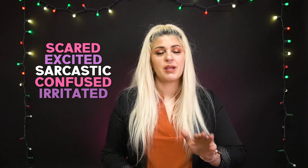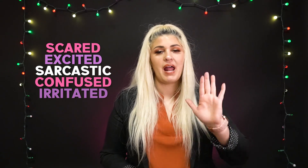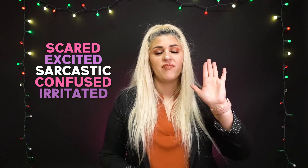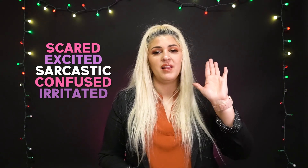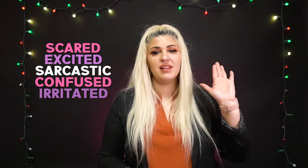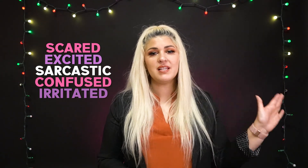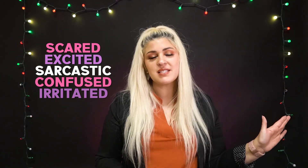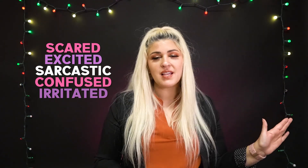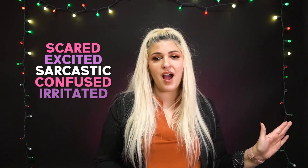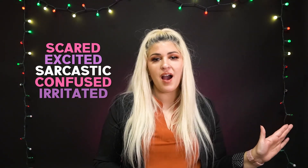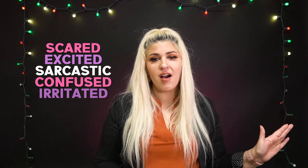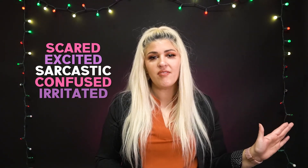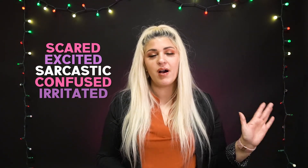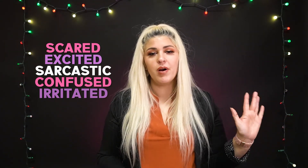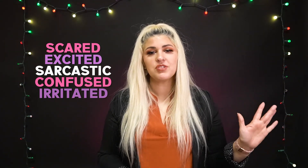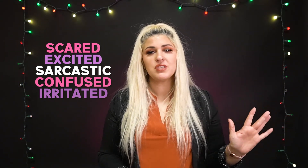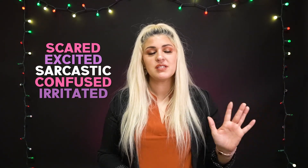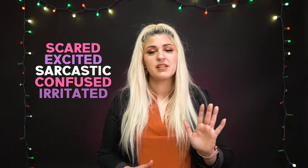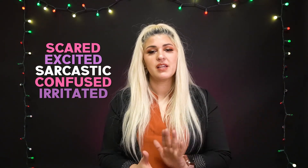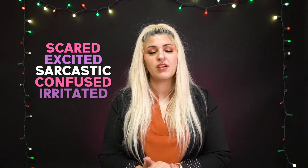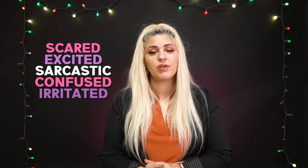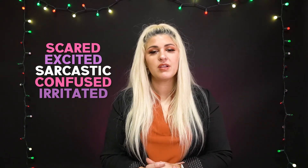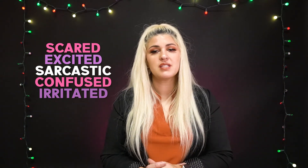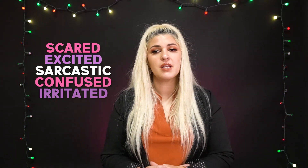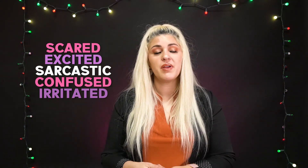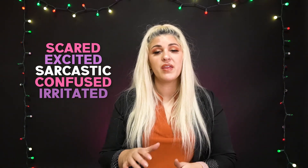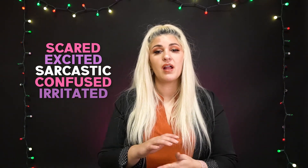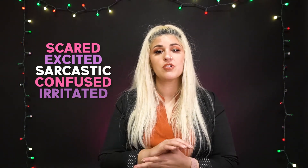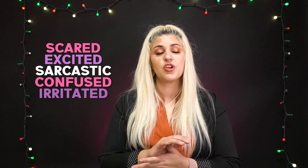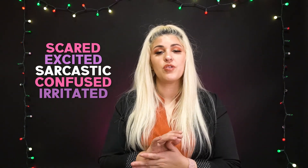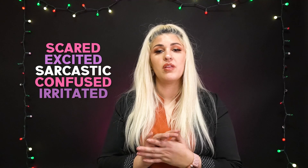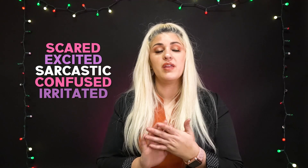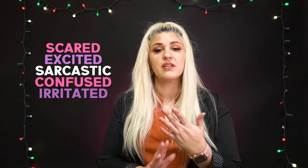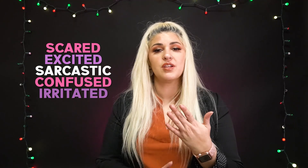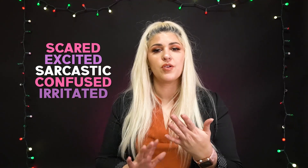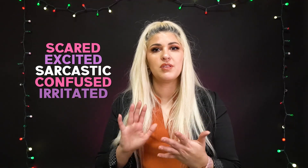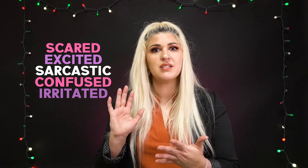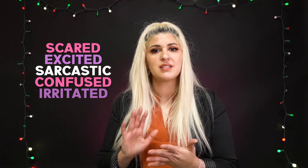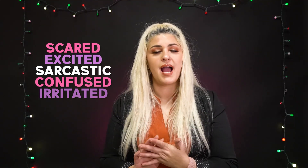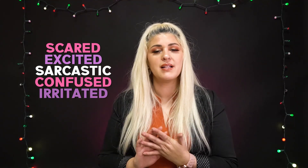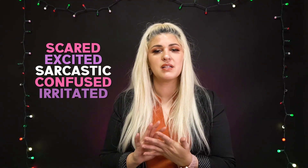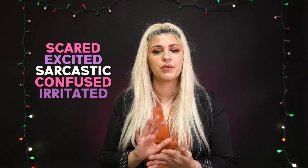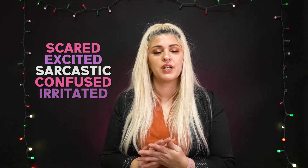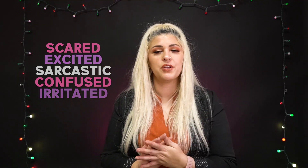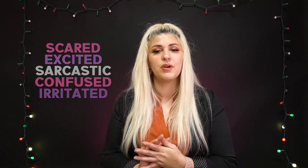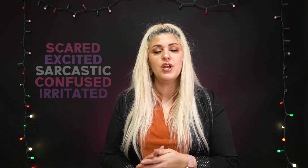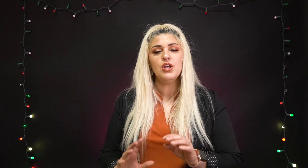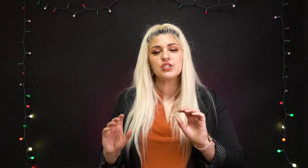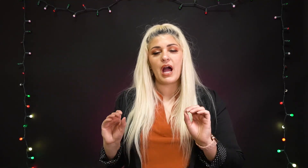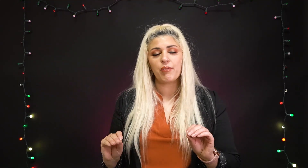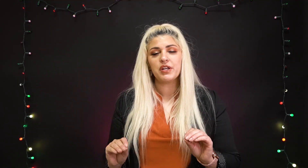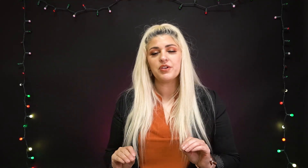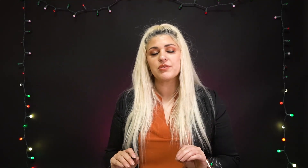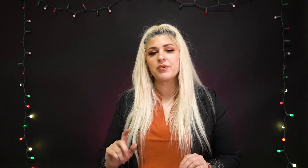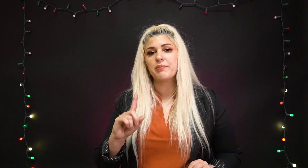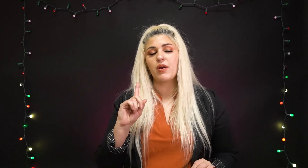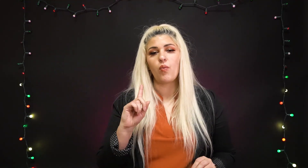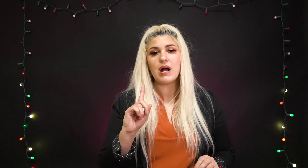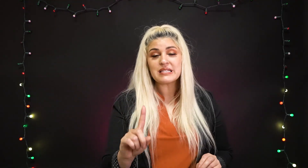so i'm gonna have the list of emotions here where you can see them and then i'll show you and then i'll tell you these signs that we're gonna do so how we're gonna do is we're gonna pick one